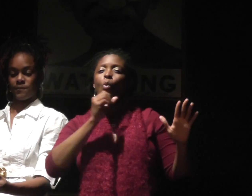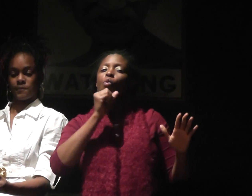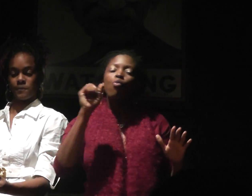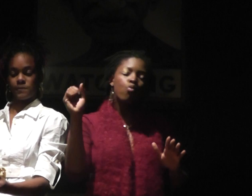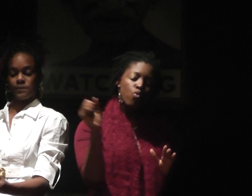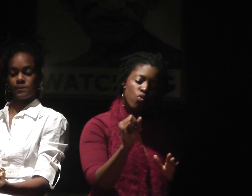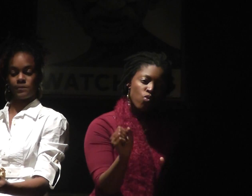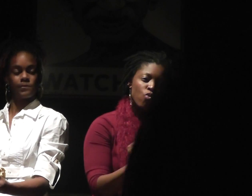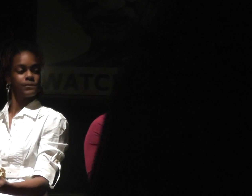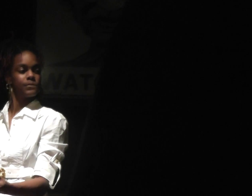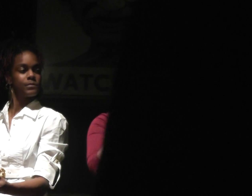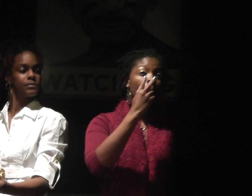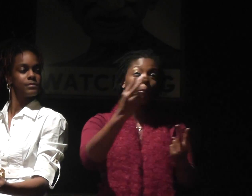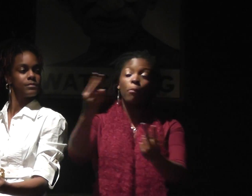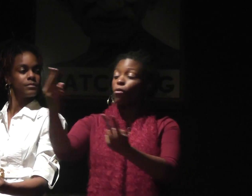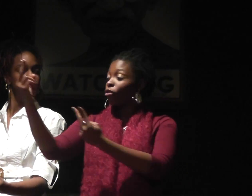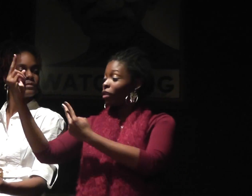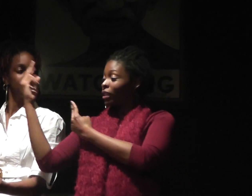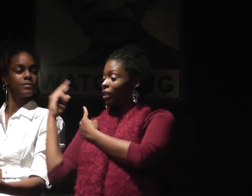improve our brains.